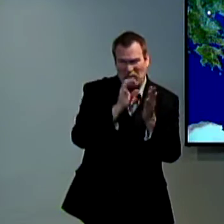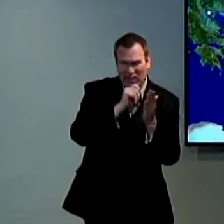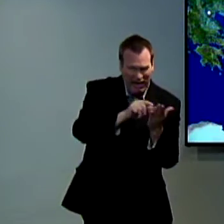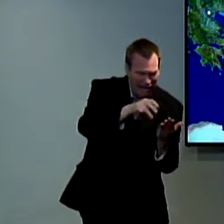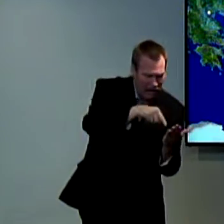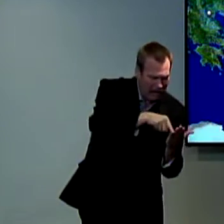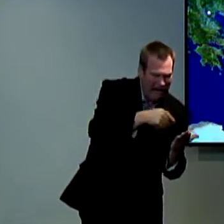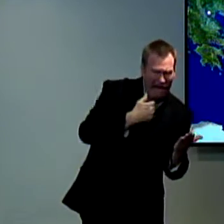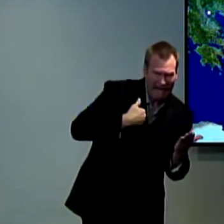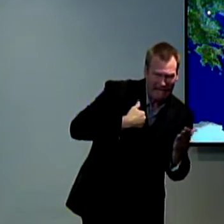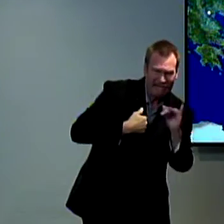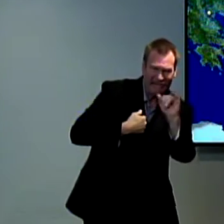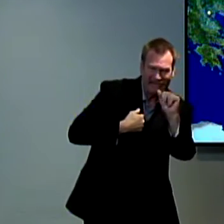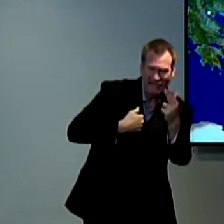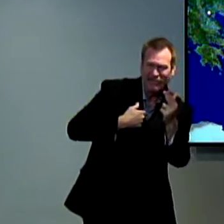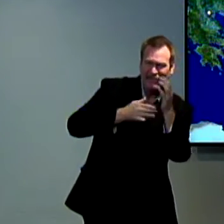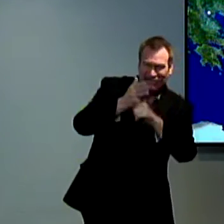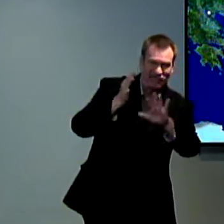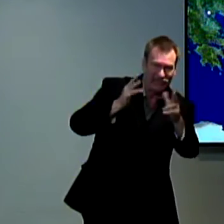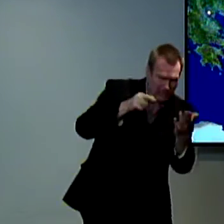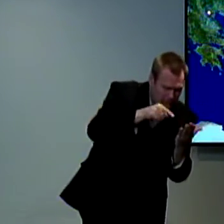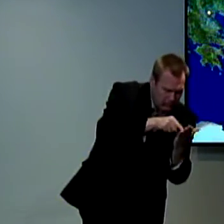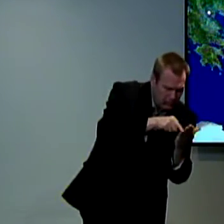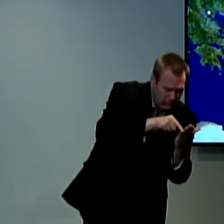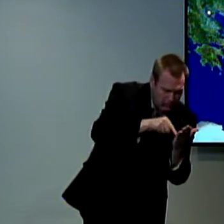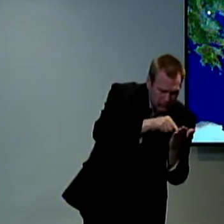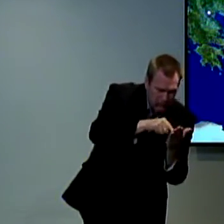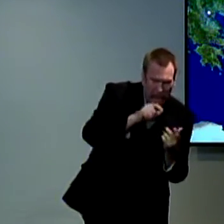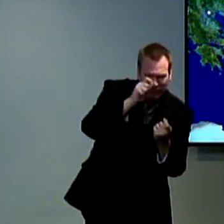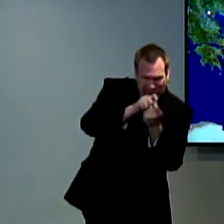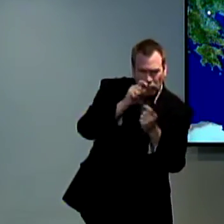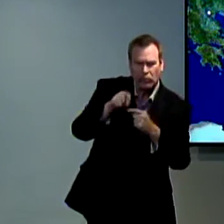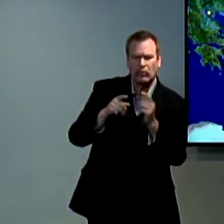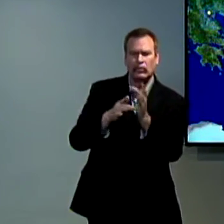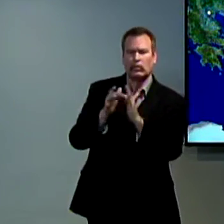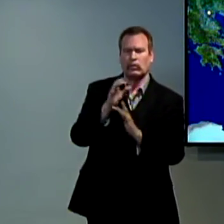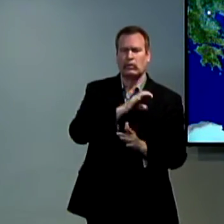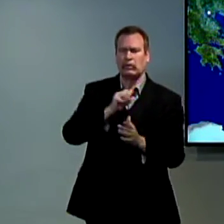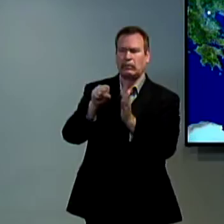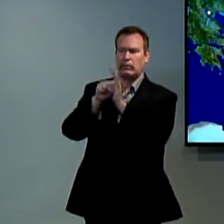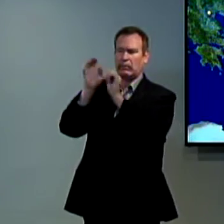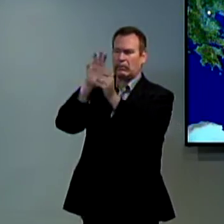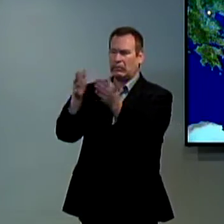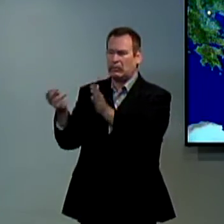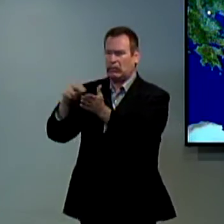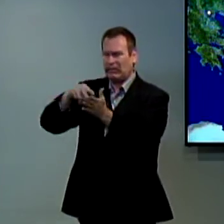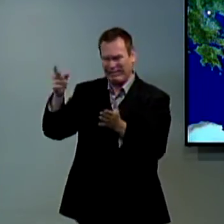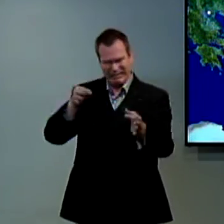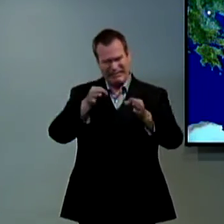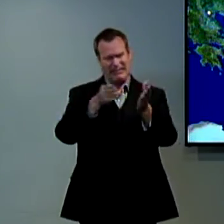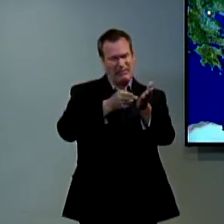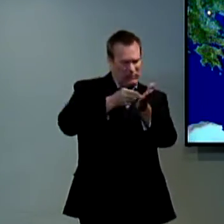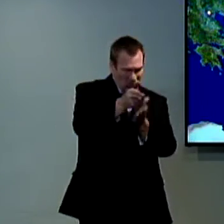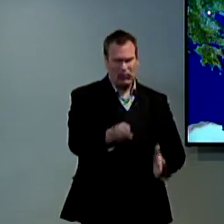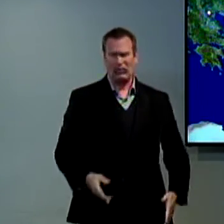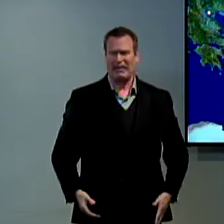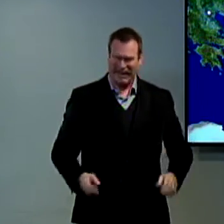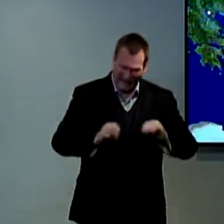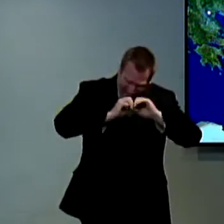you know he pointed out how this had happened in the Old Testament exactly and how it led to Christ and